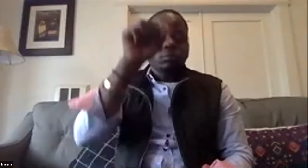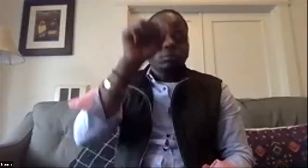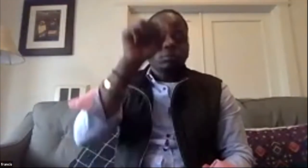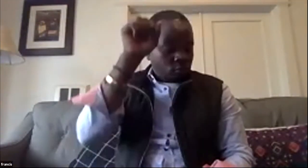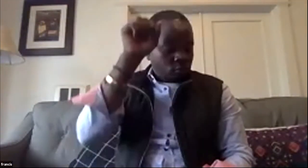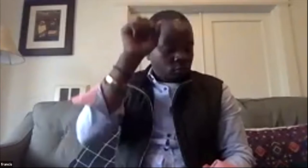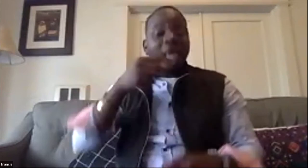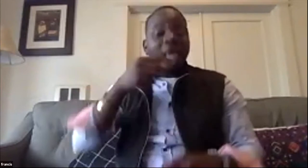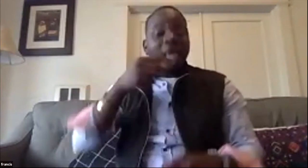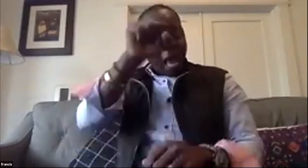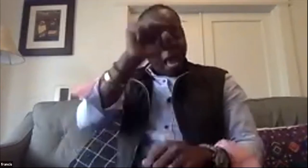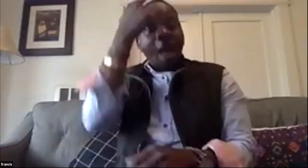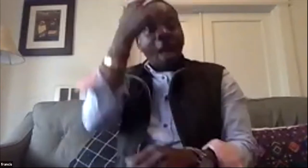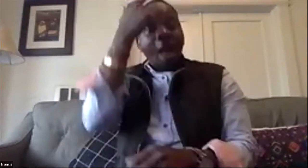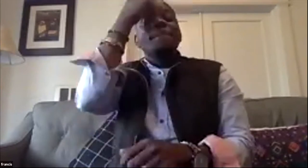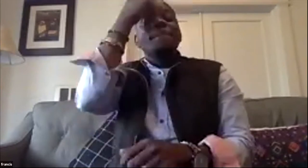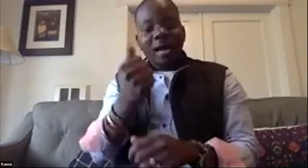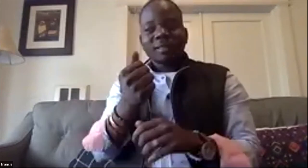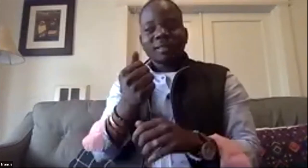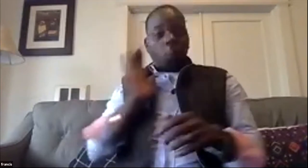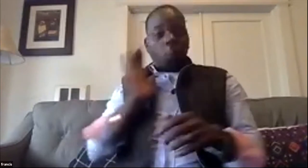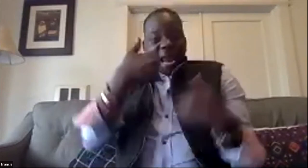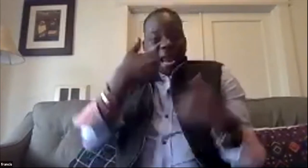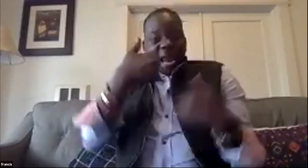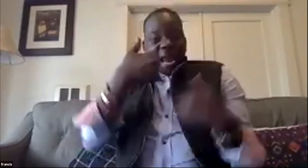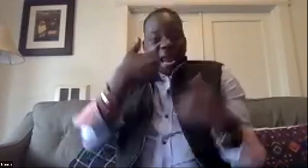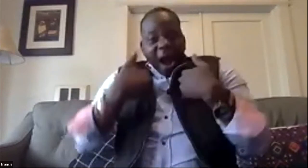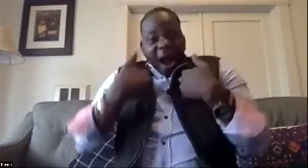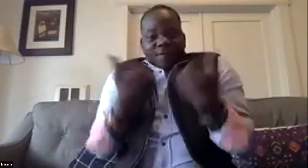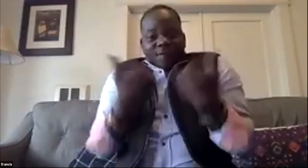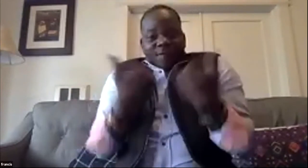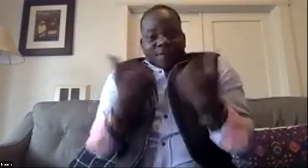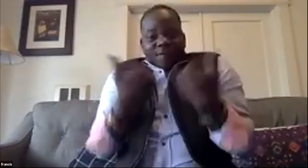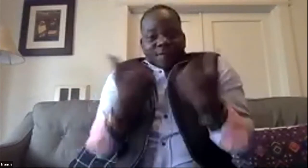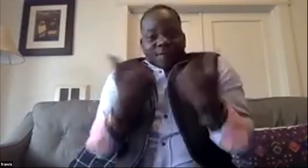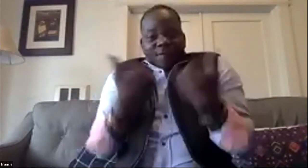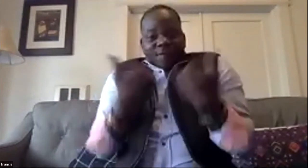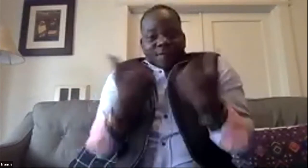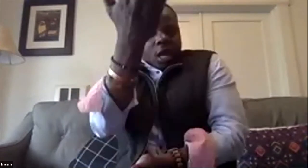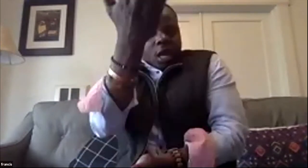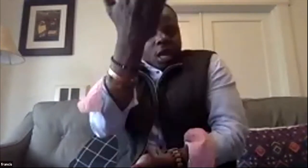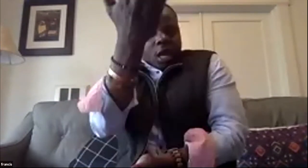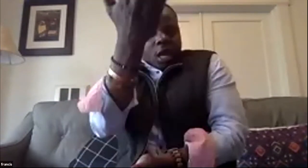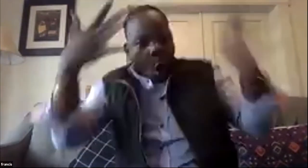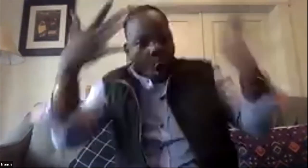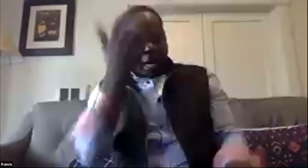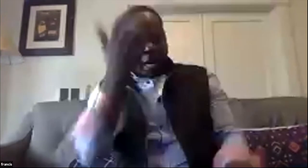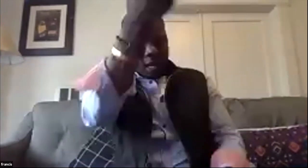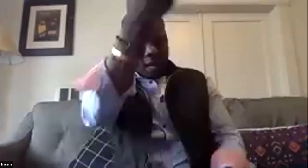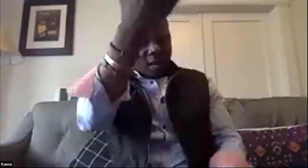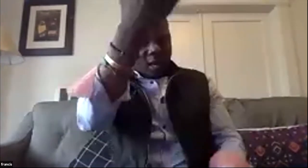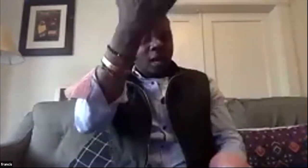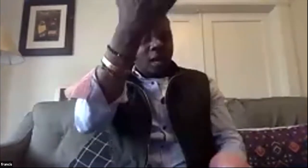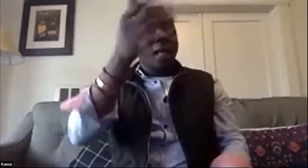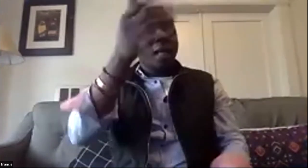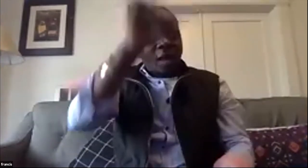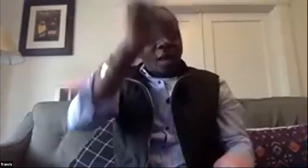so he says yeah the school is our first focus first vision because and it'd be residential